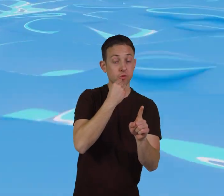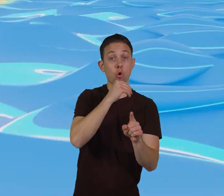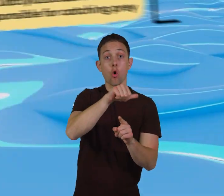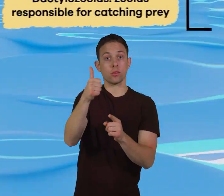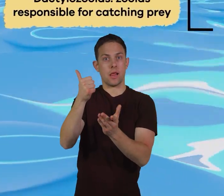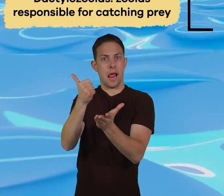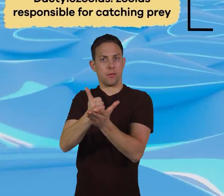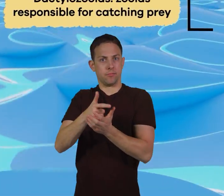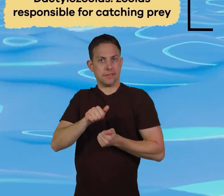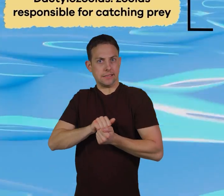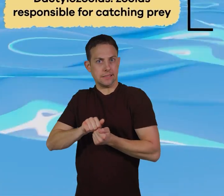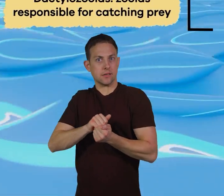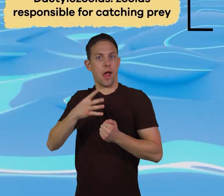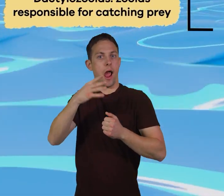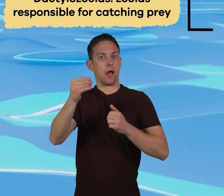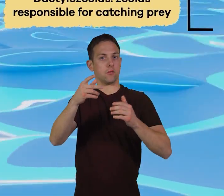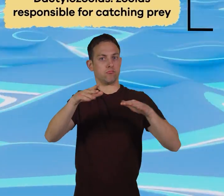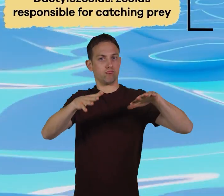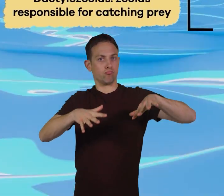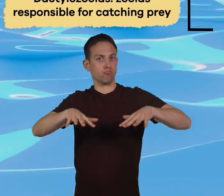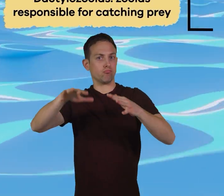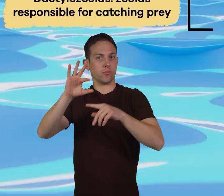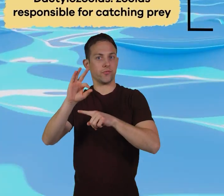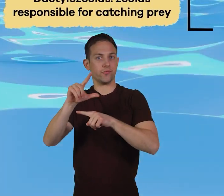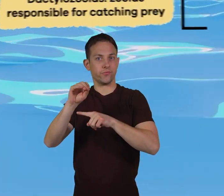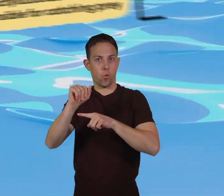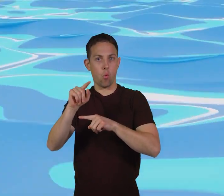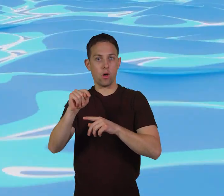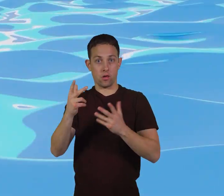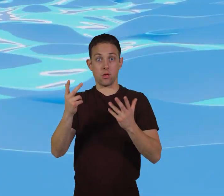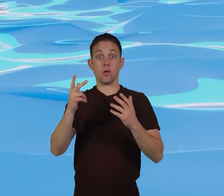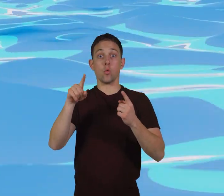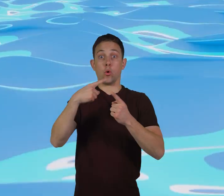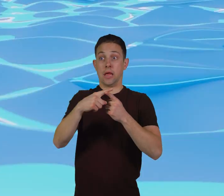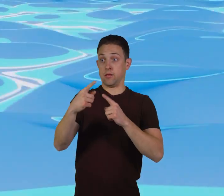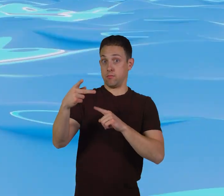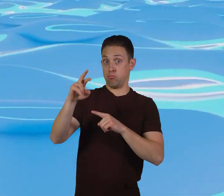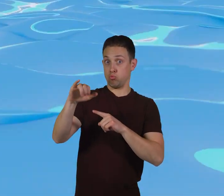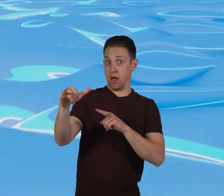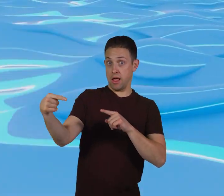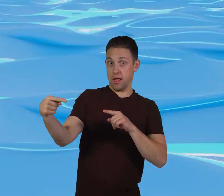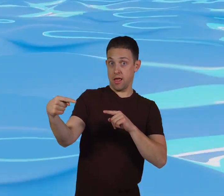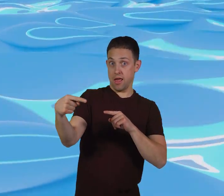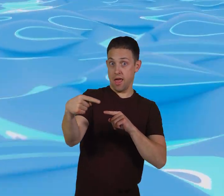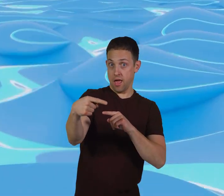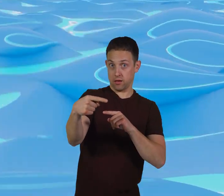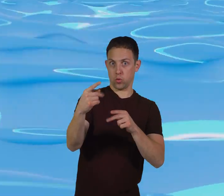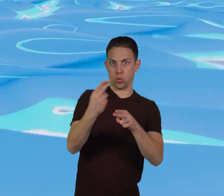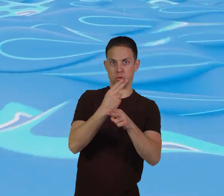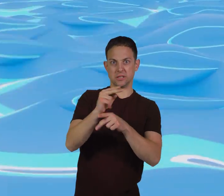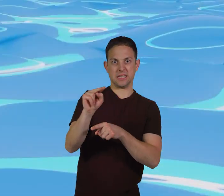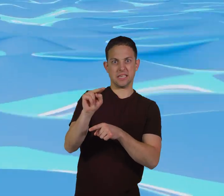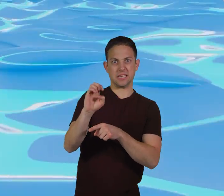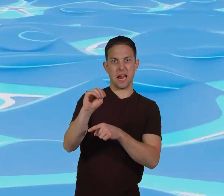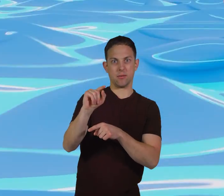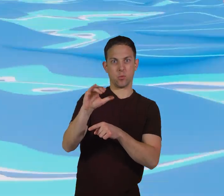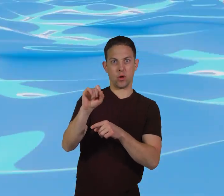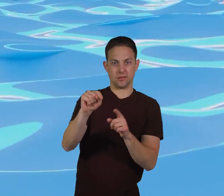others help with digestion and floating. When a manowar comes across its prey, it uses its nematocyst to capture